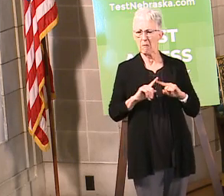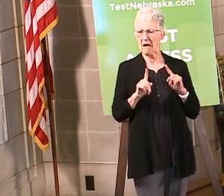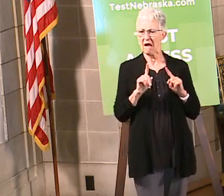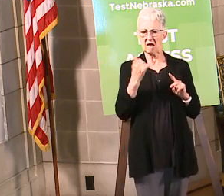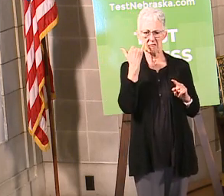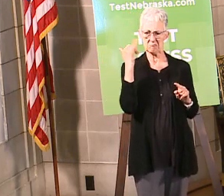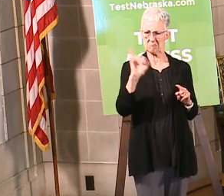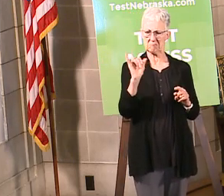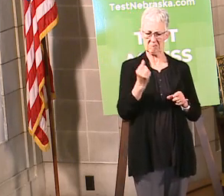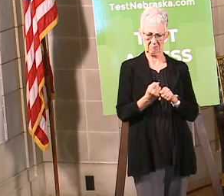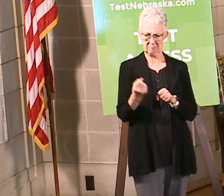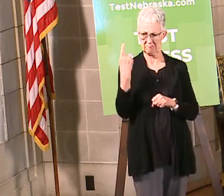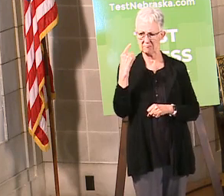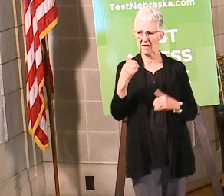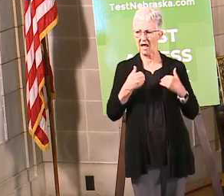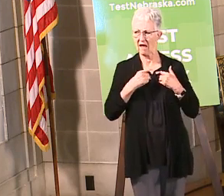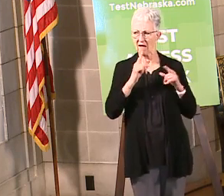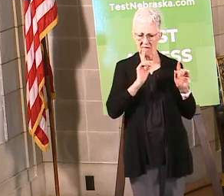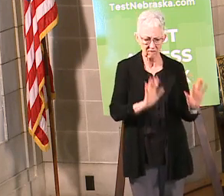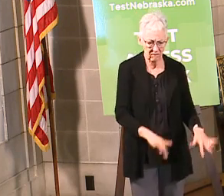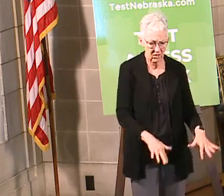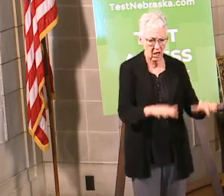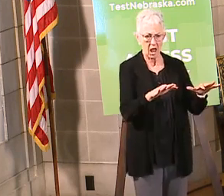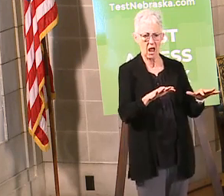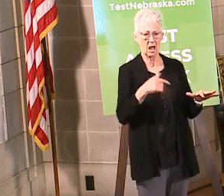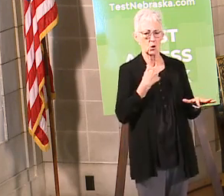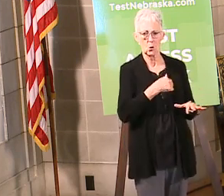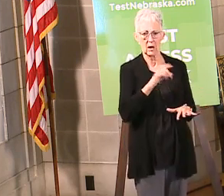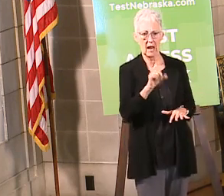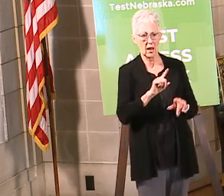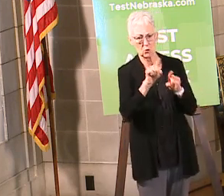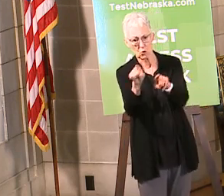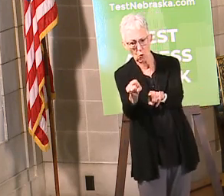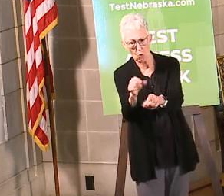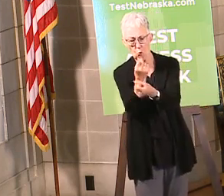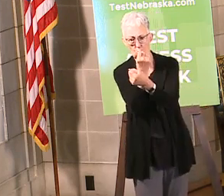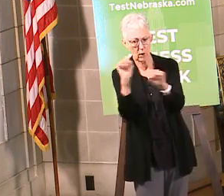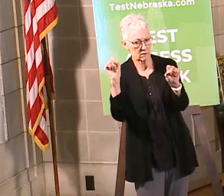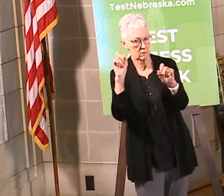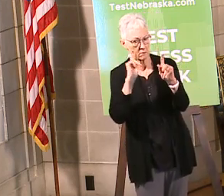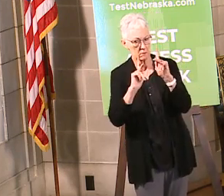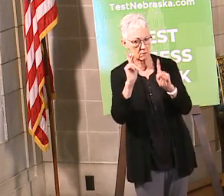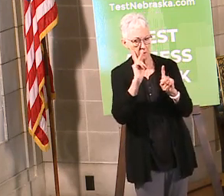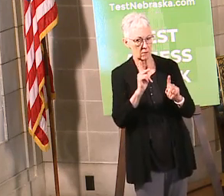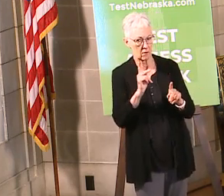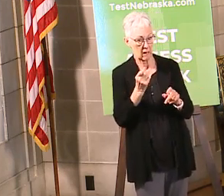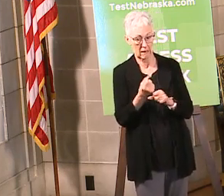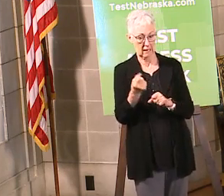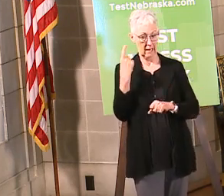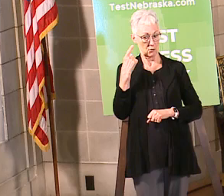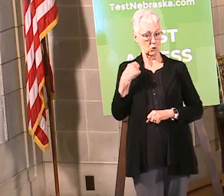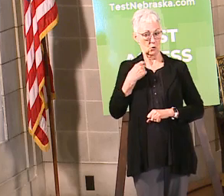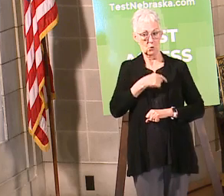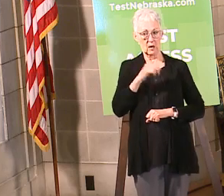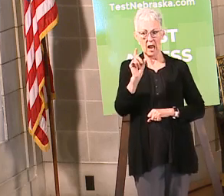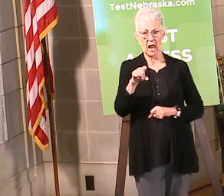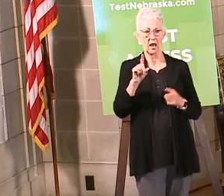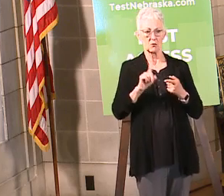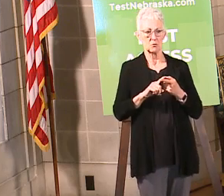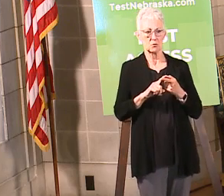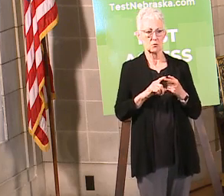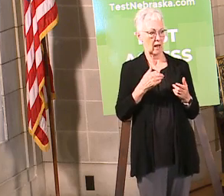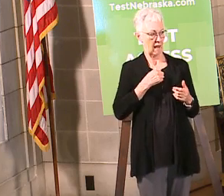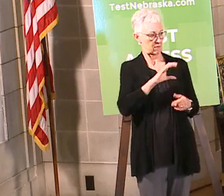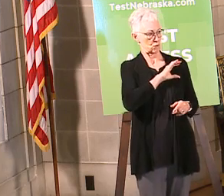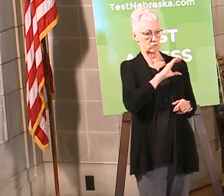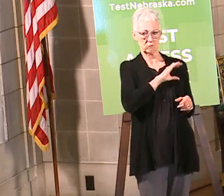be affected uh we normally drive a car now we have troopers driving boats right and you just adapt and you